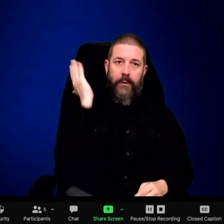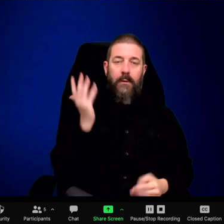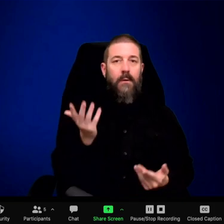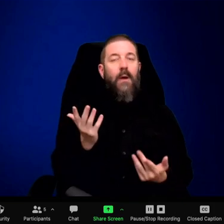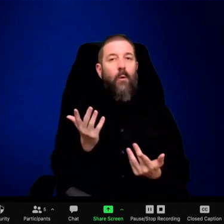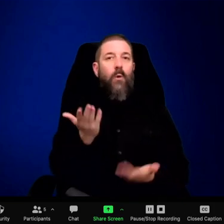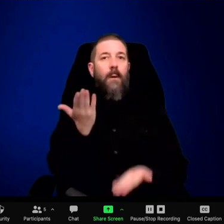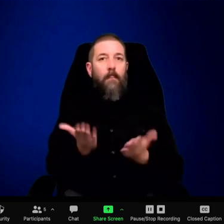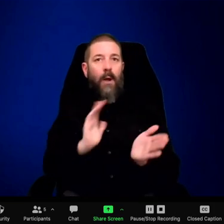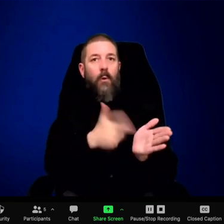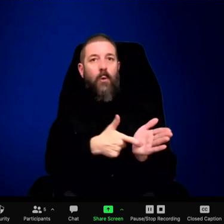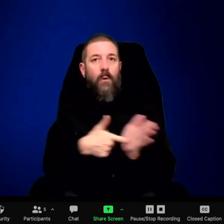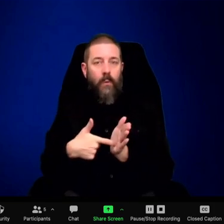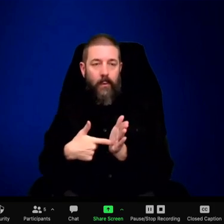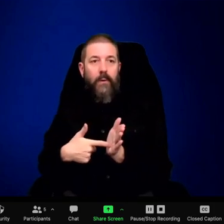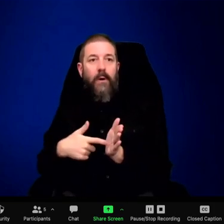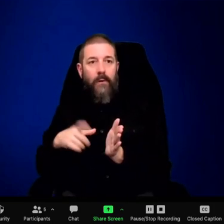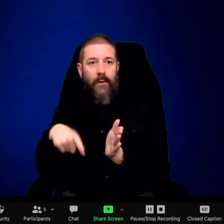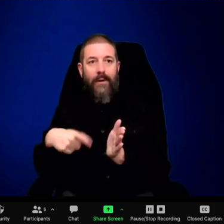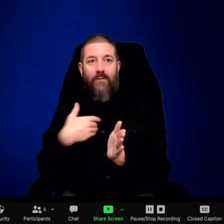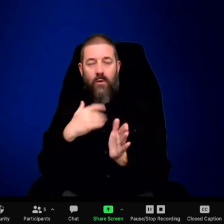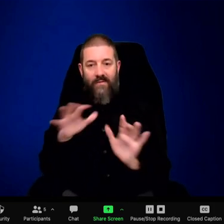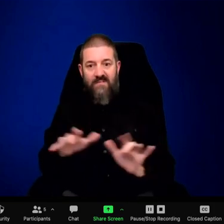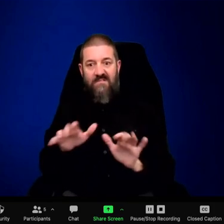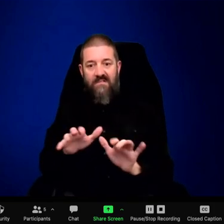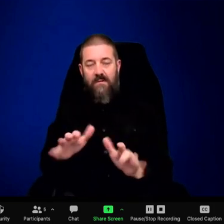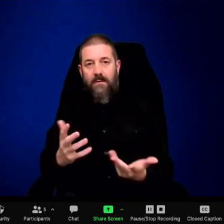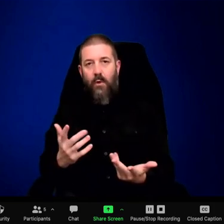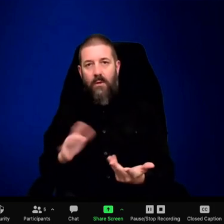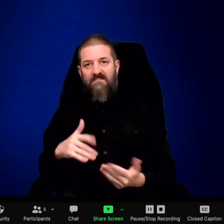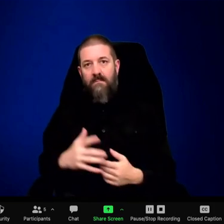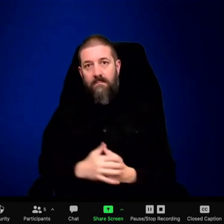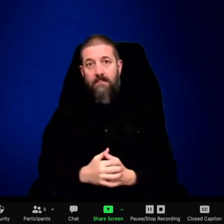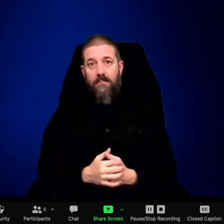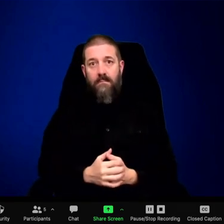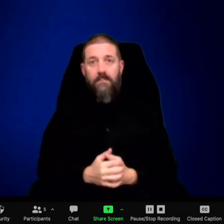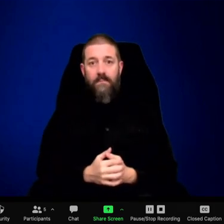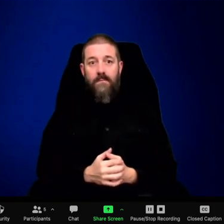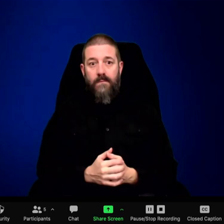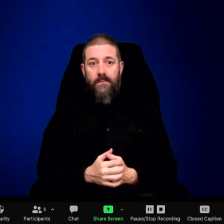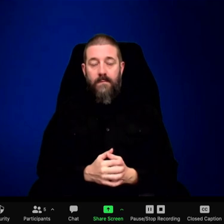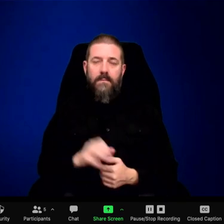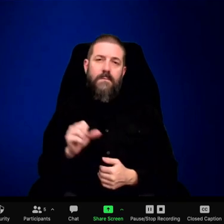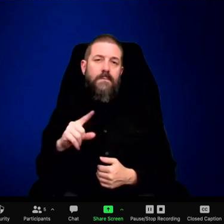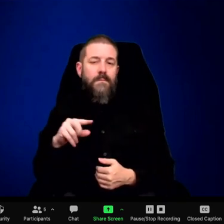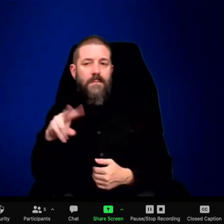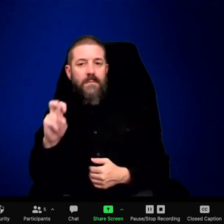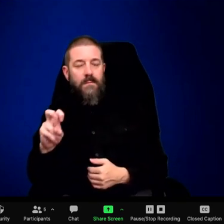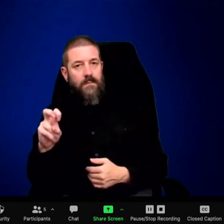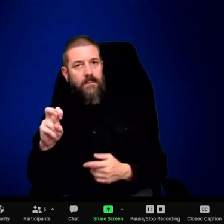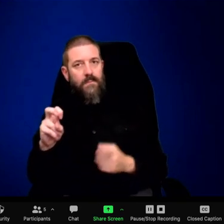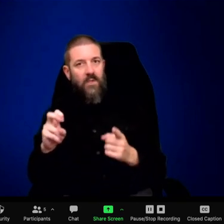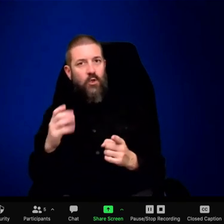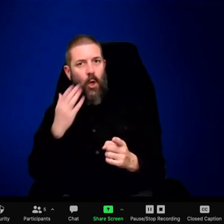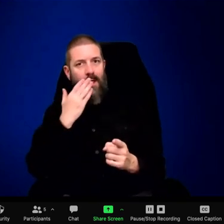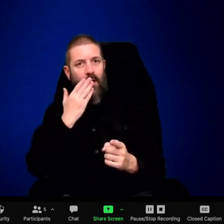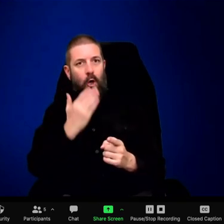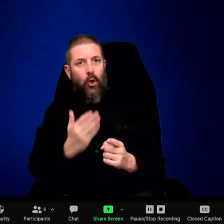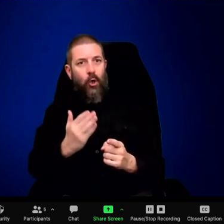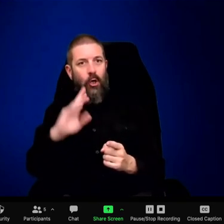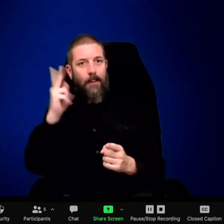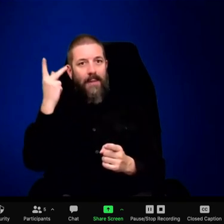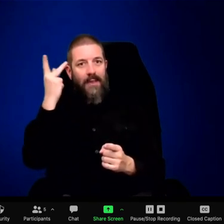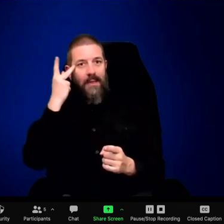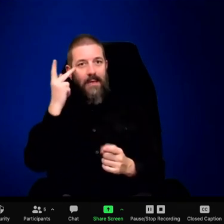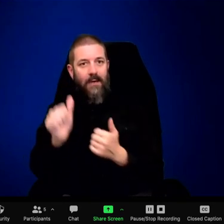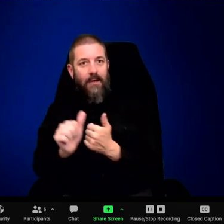too. Now, I think the wolf and the dog characters though, in that film, I think they deliberately made a choice to, to have them just